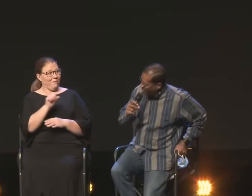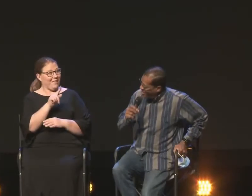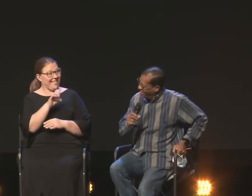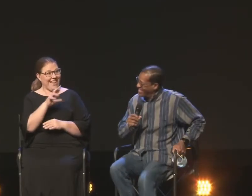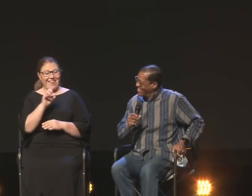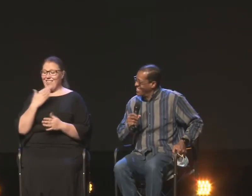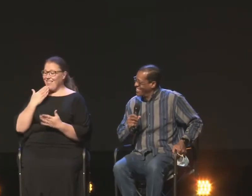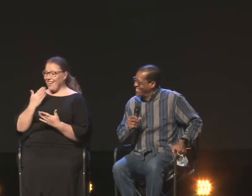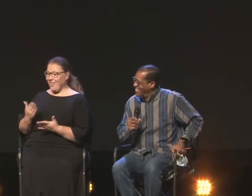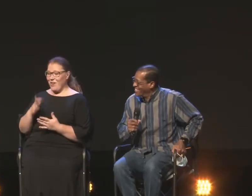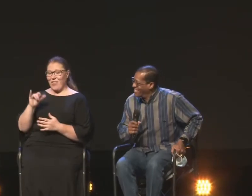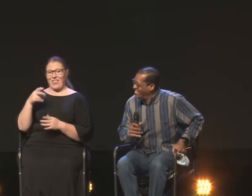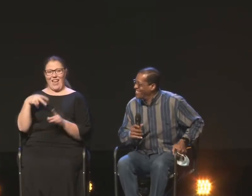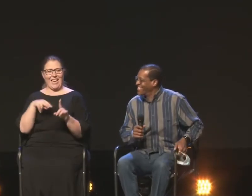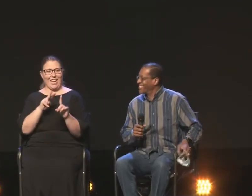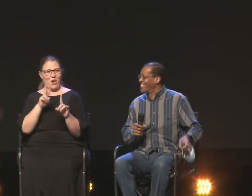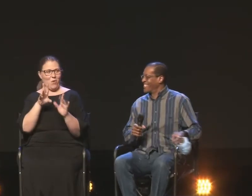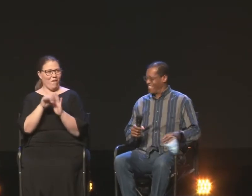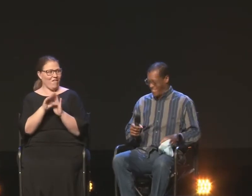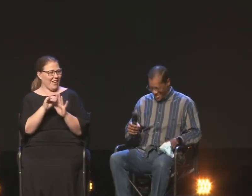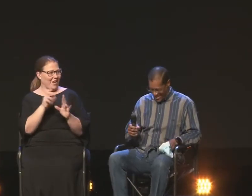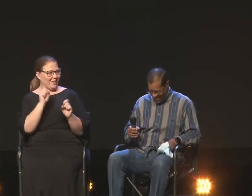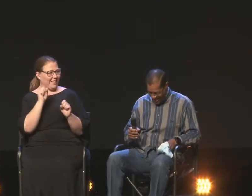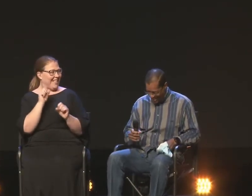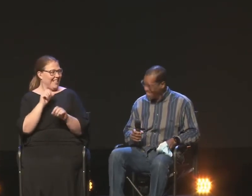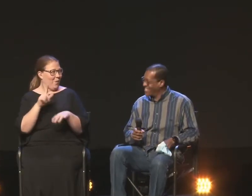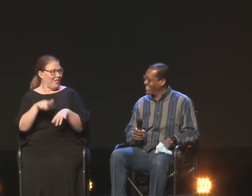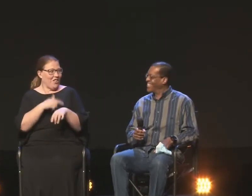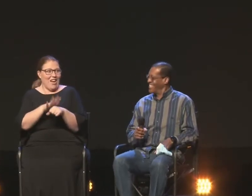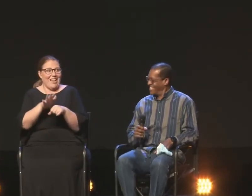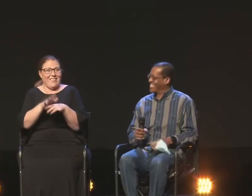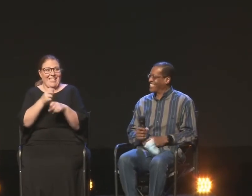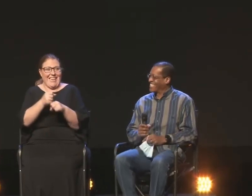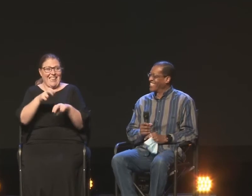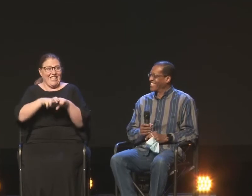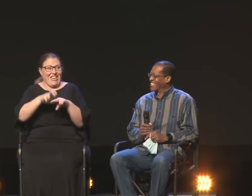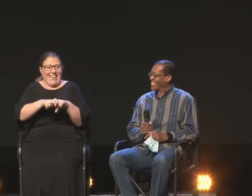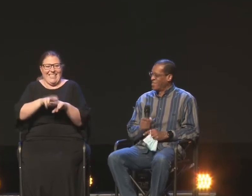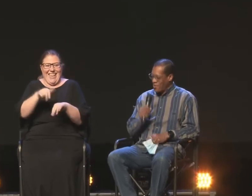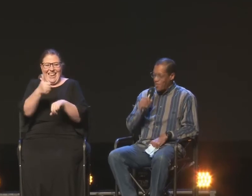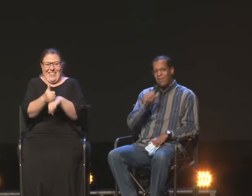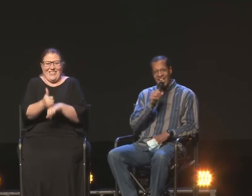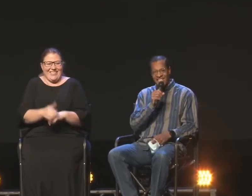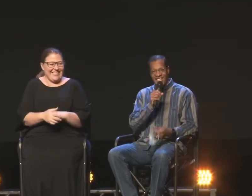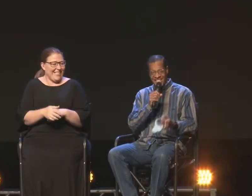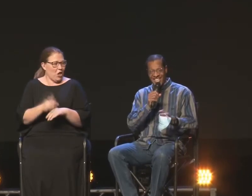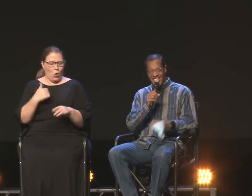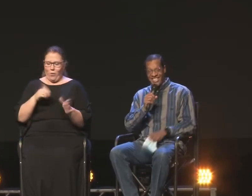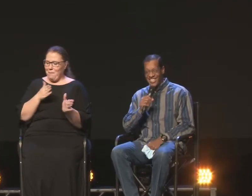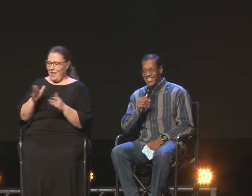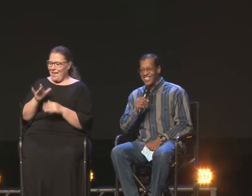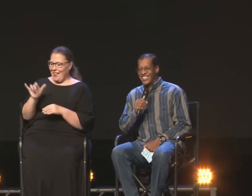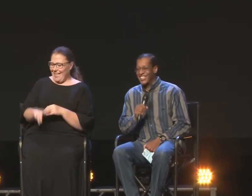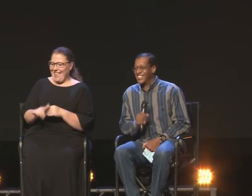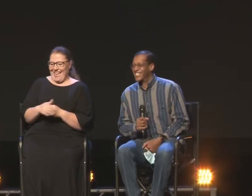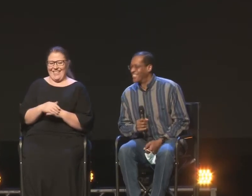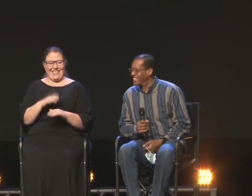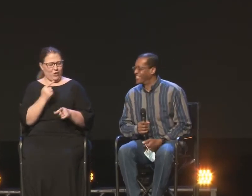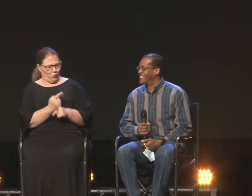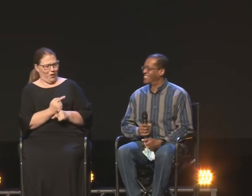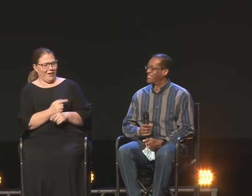That hero video was just long enough to get the chairs. It was just long enough. We planned it like that. That's right.